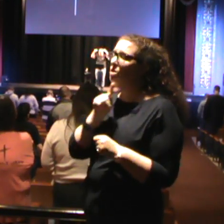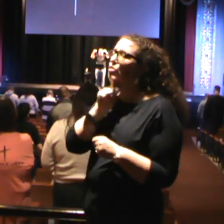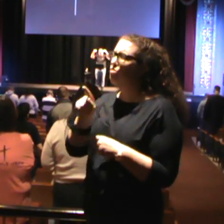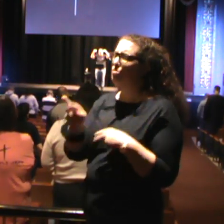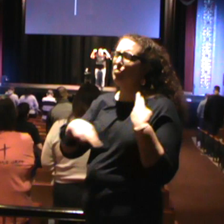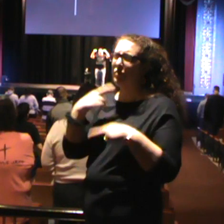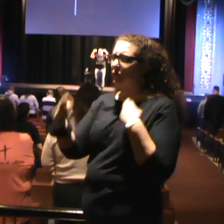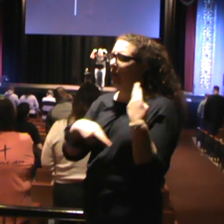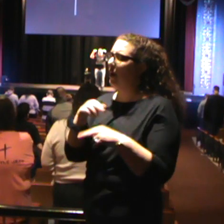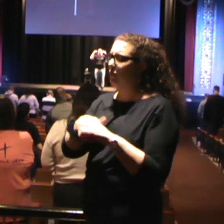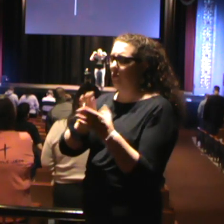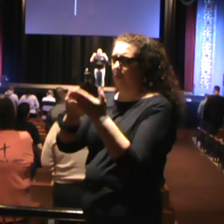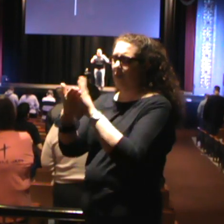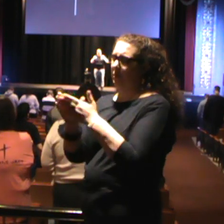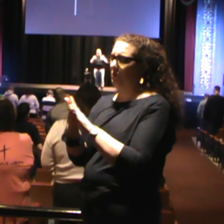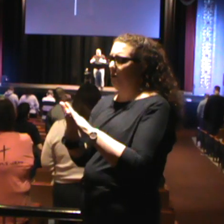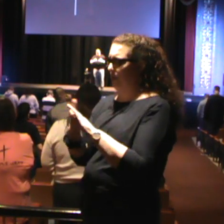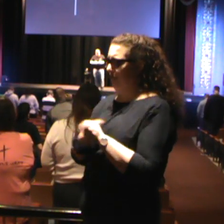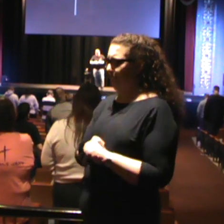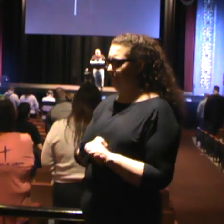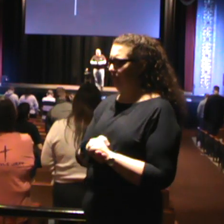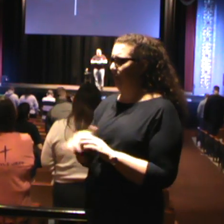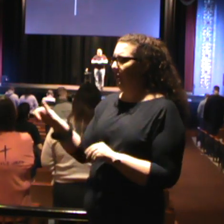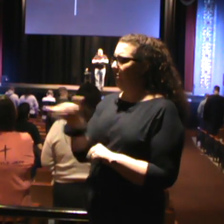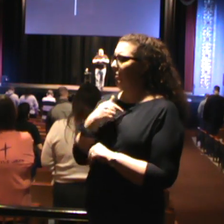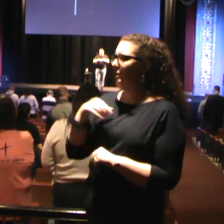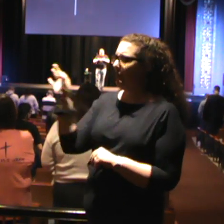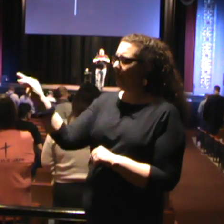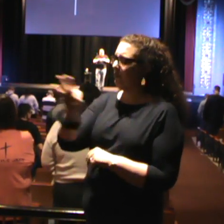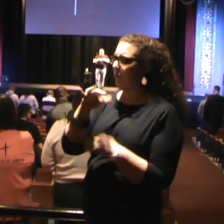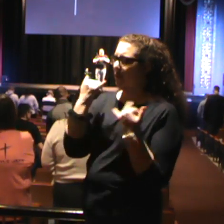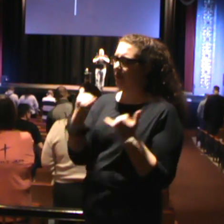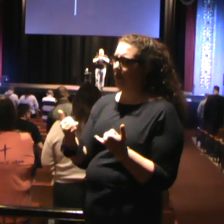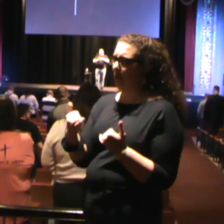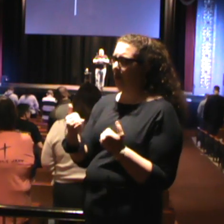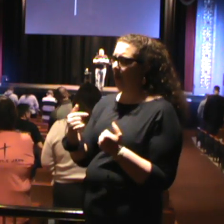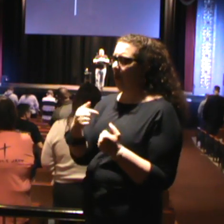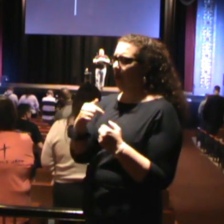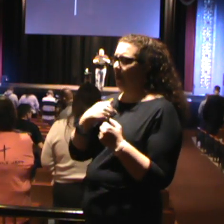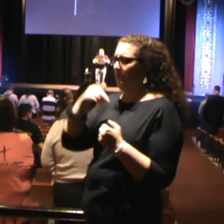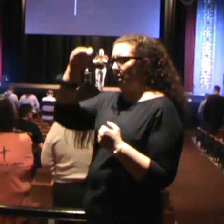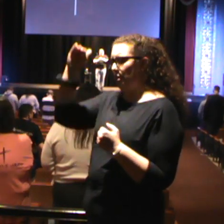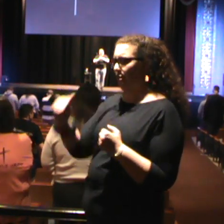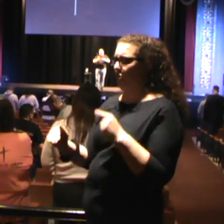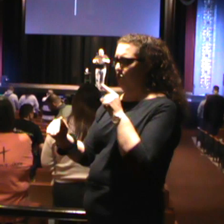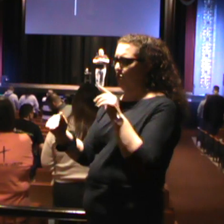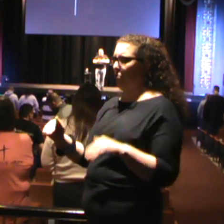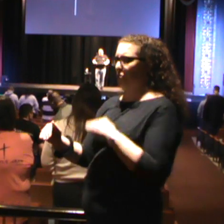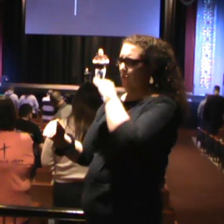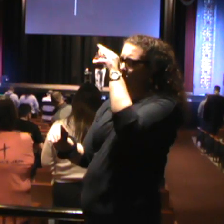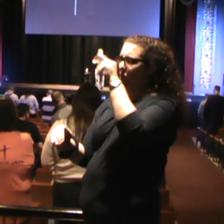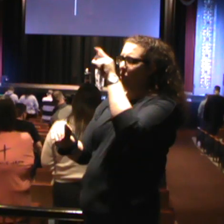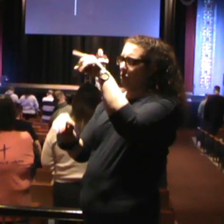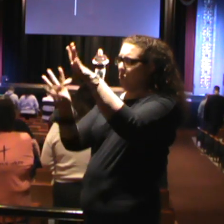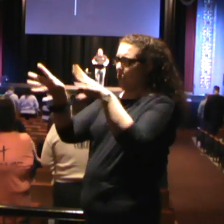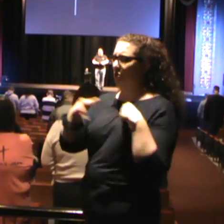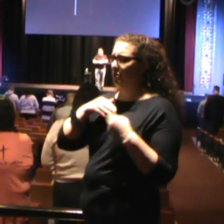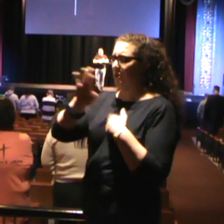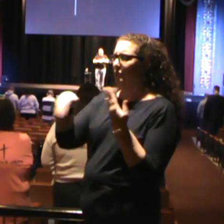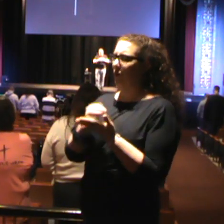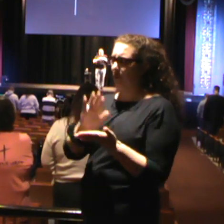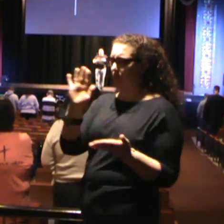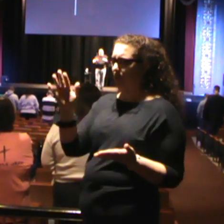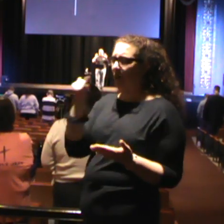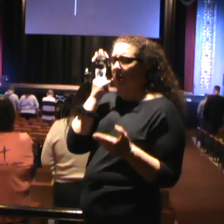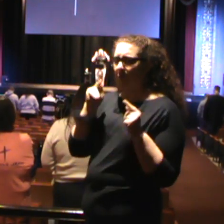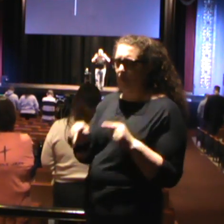this community. So, Lord, as I preach your word now, Lord, may I decrease and you increase and you get all the glory. And someone who's here today that doesn't know you,